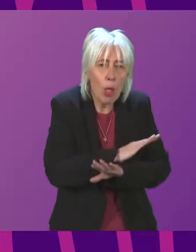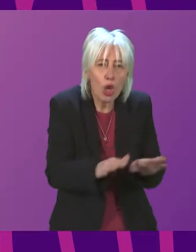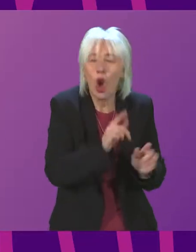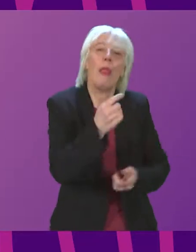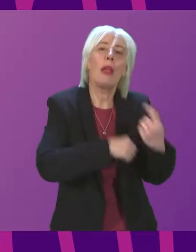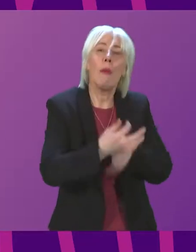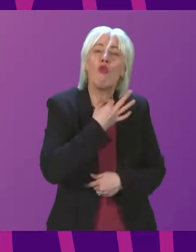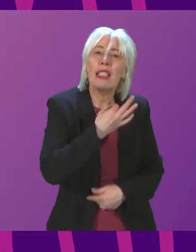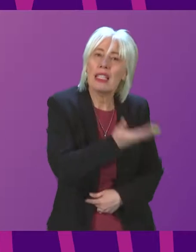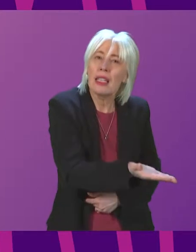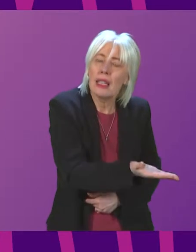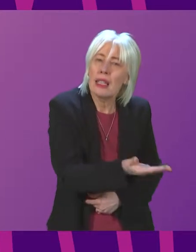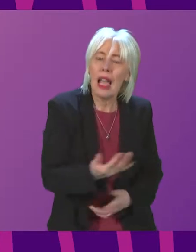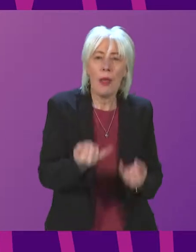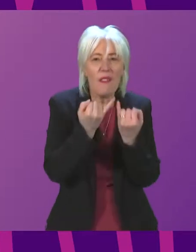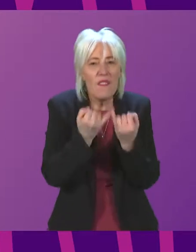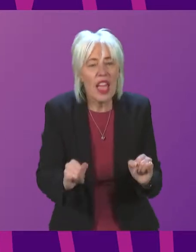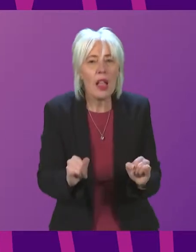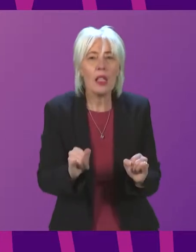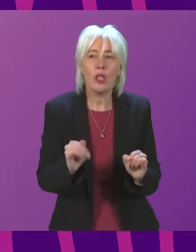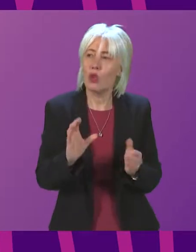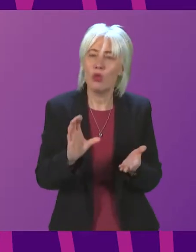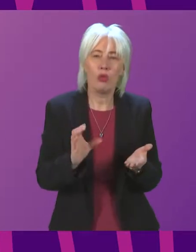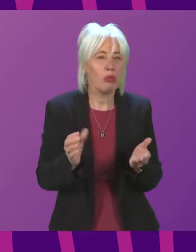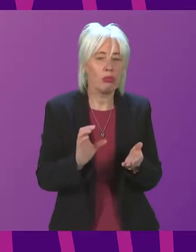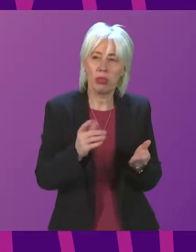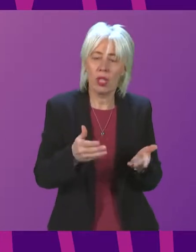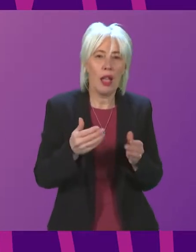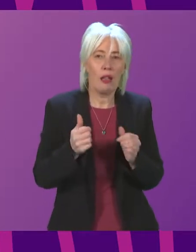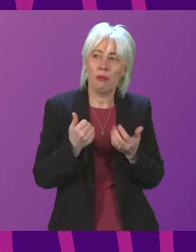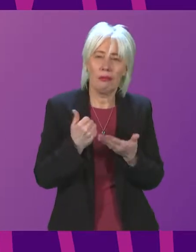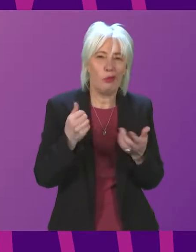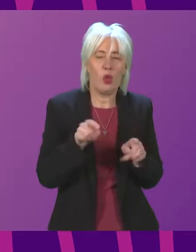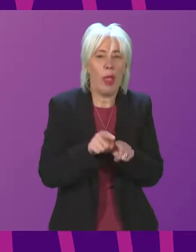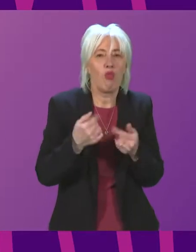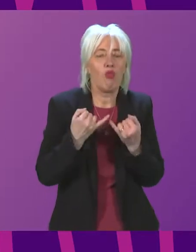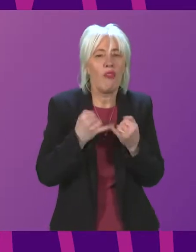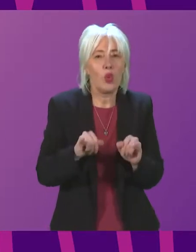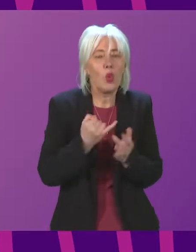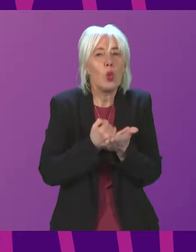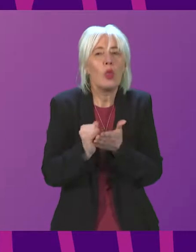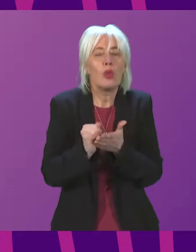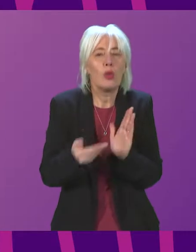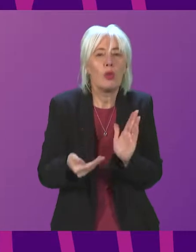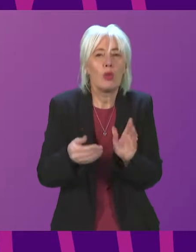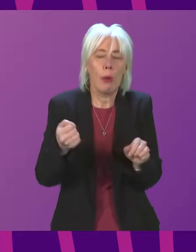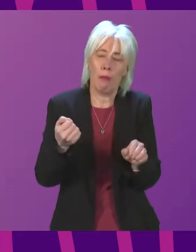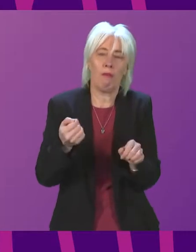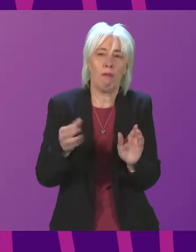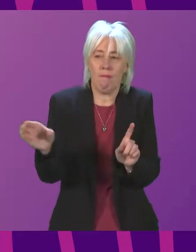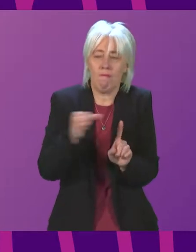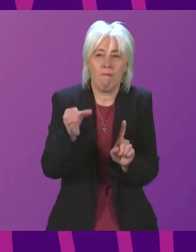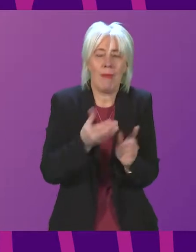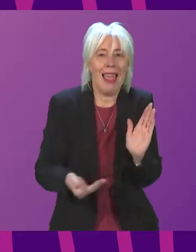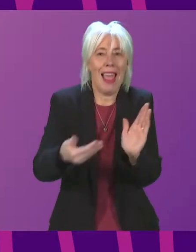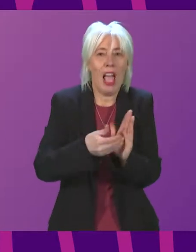peril. They have failed to provide tonnage and they have also refused to employ additional crew which would be